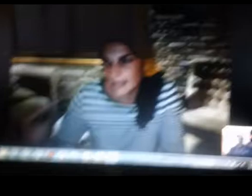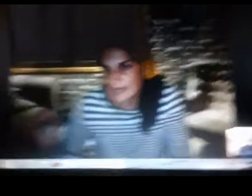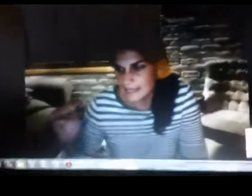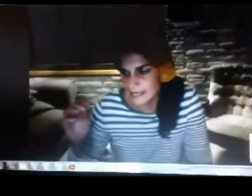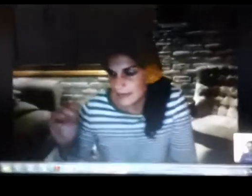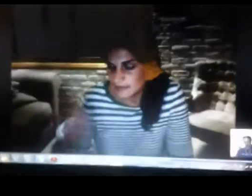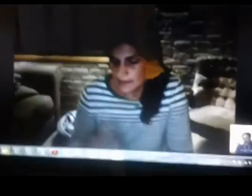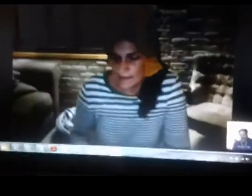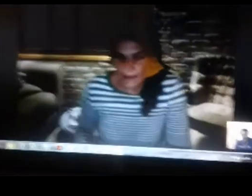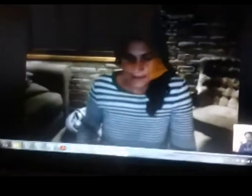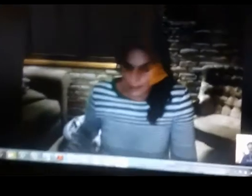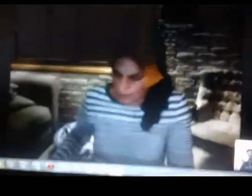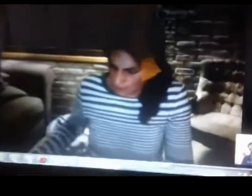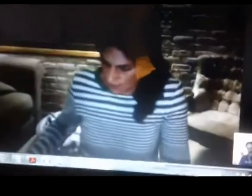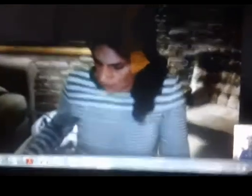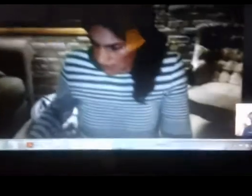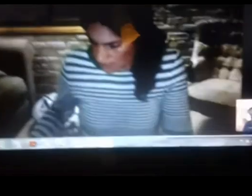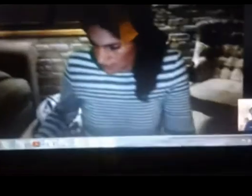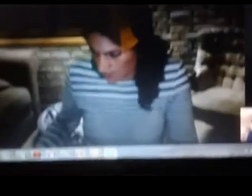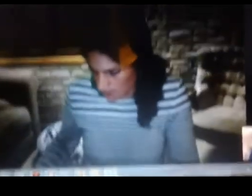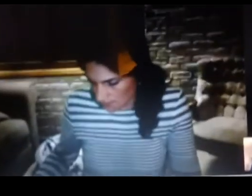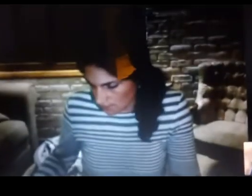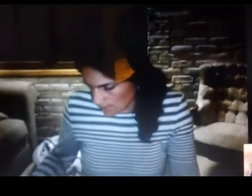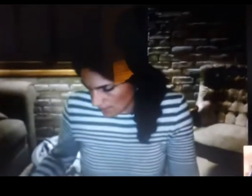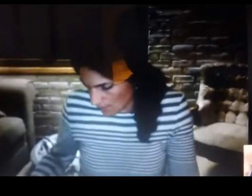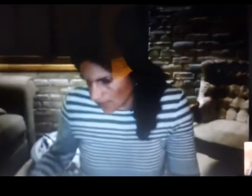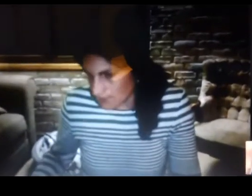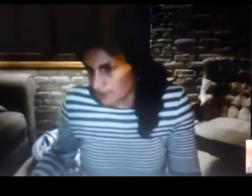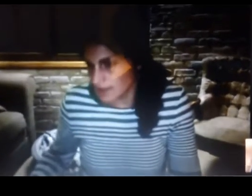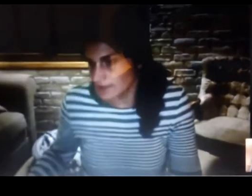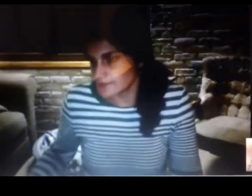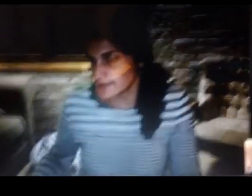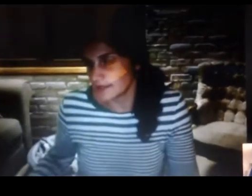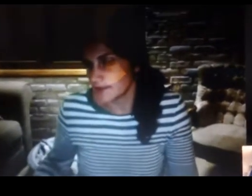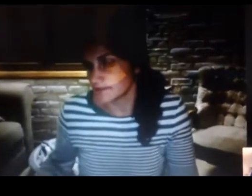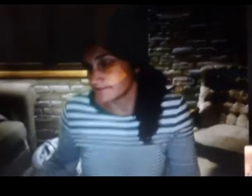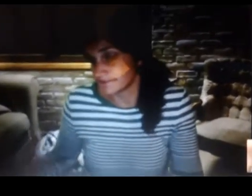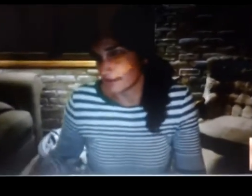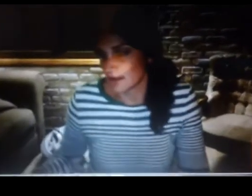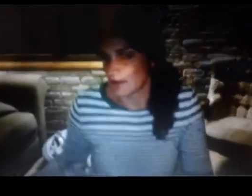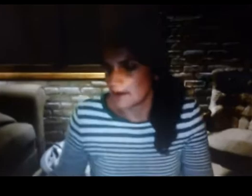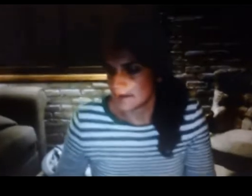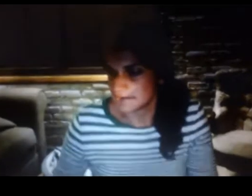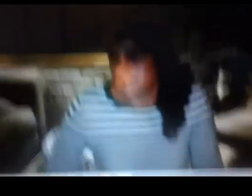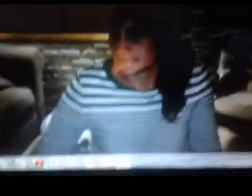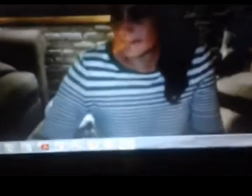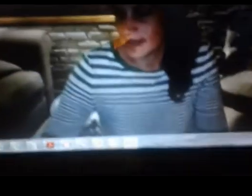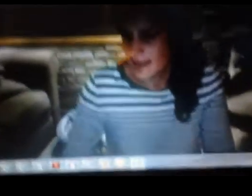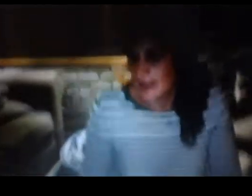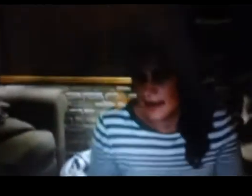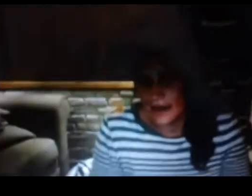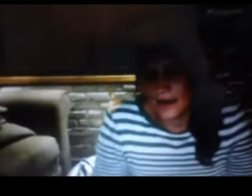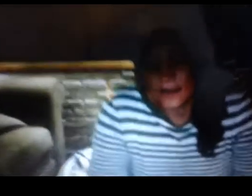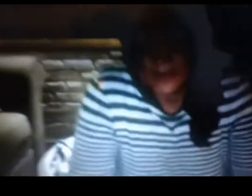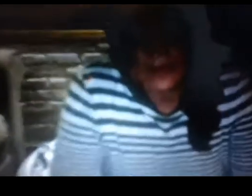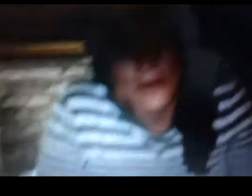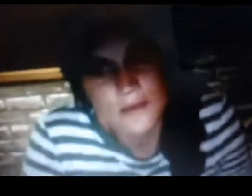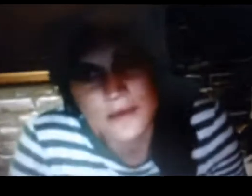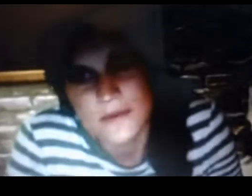he was gonna mail it to you too and she's like no no i'll do it so whatever yeah so anyway there's my